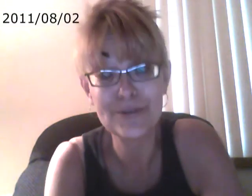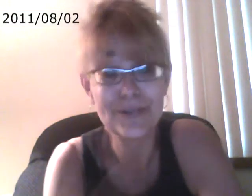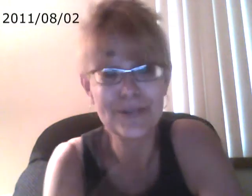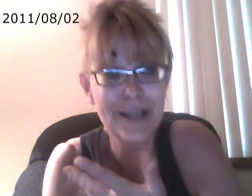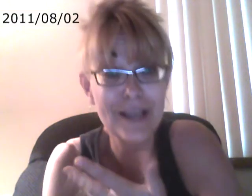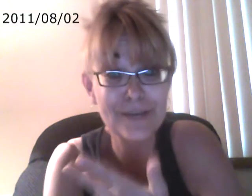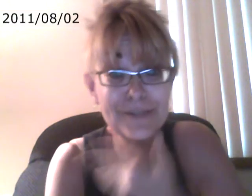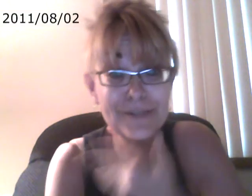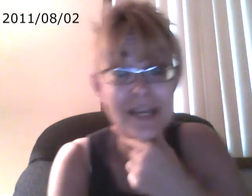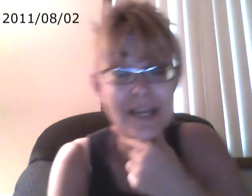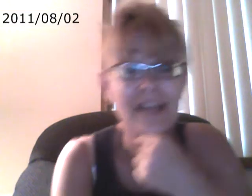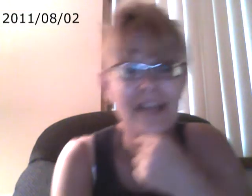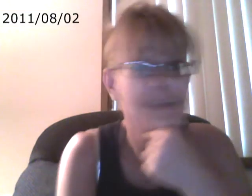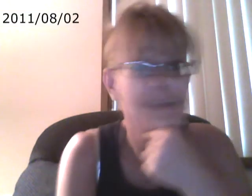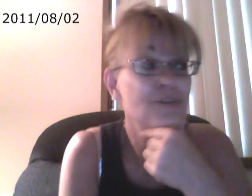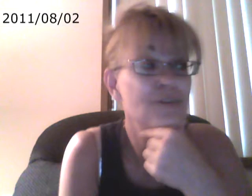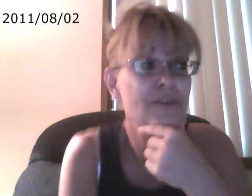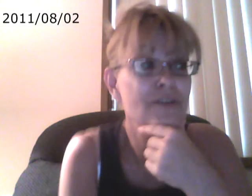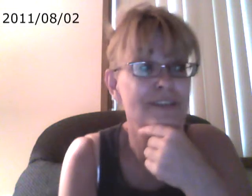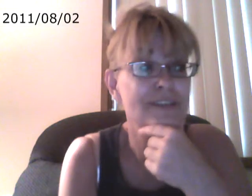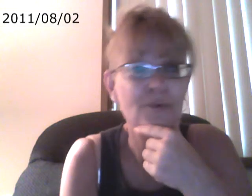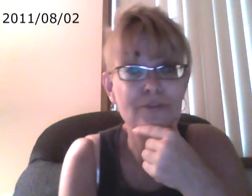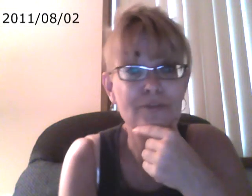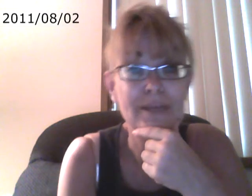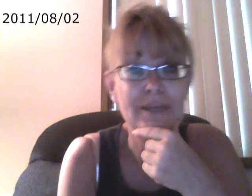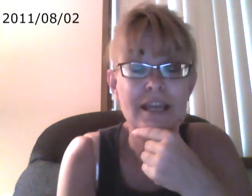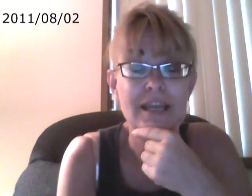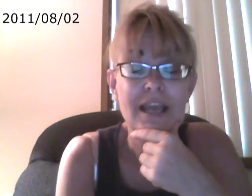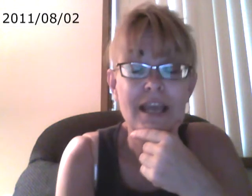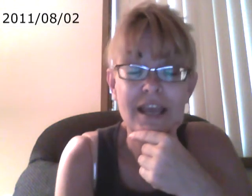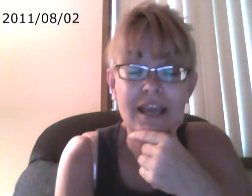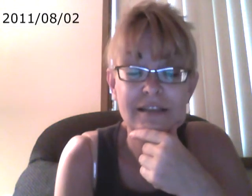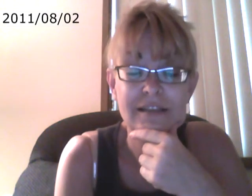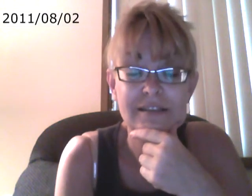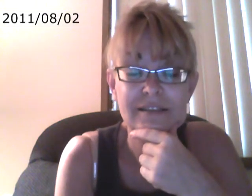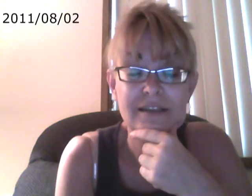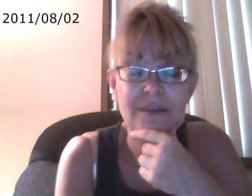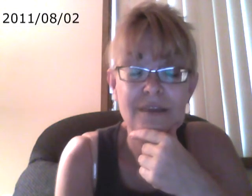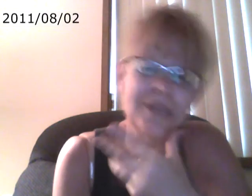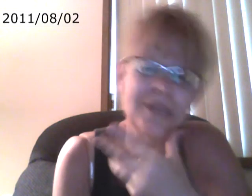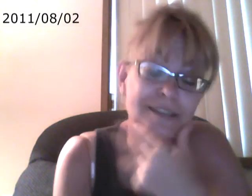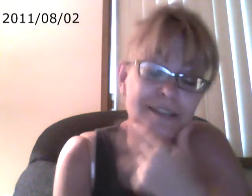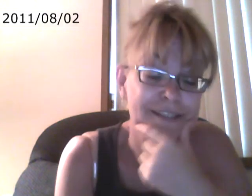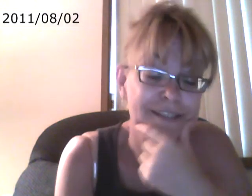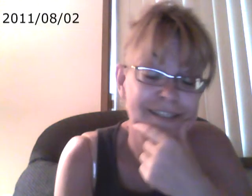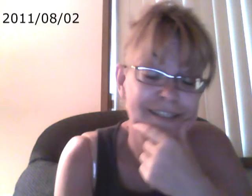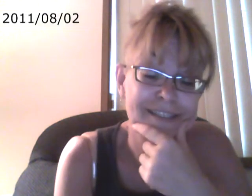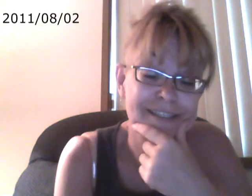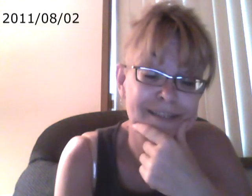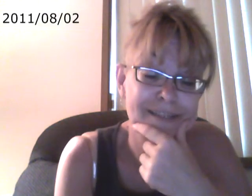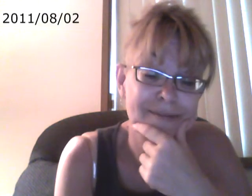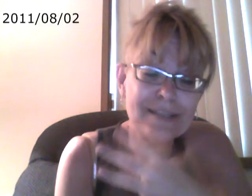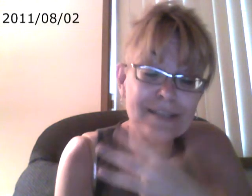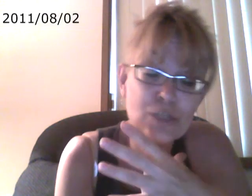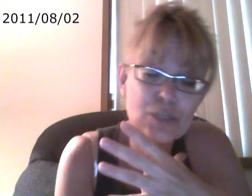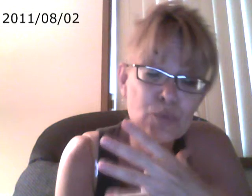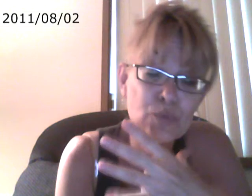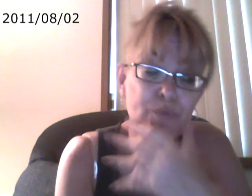that I use. These are all things that work for me. And basically, this group of